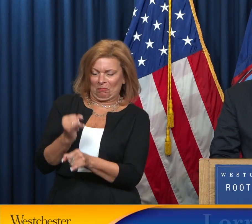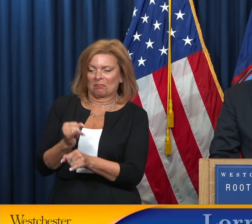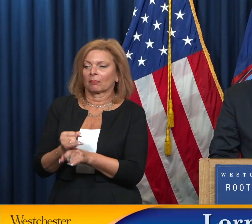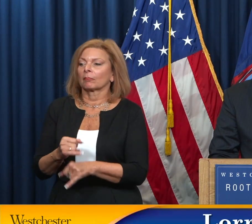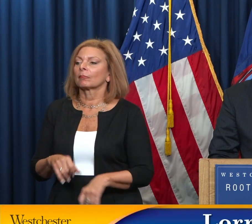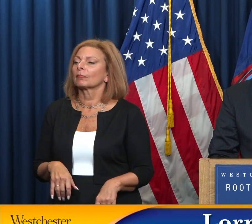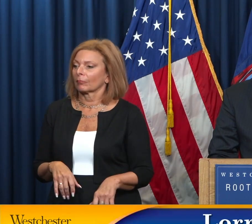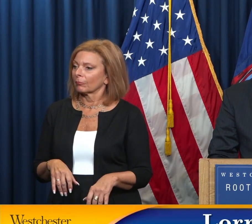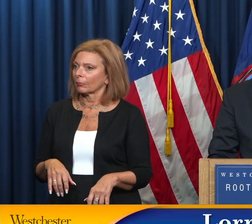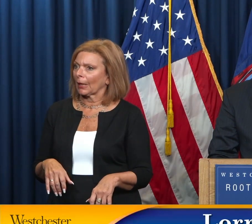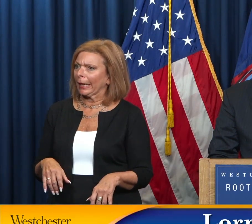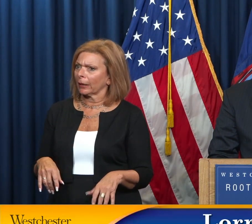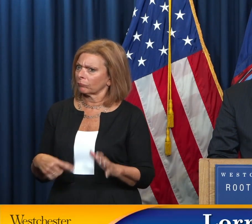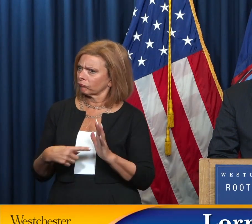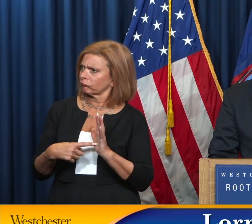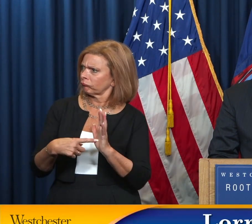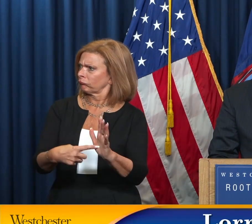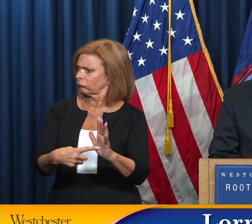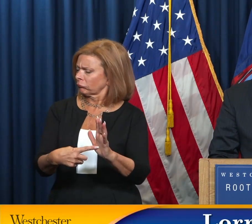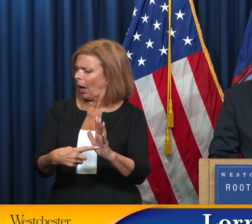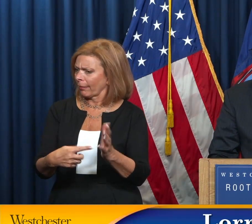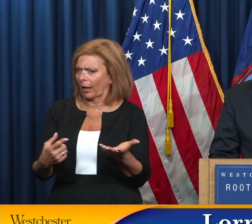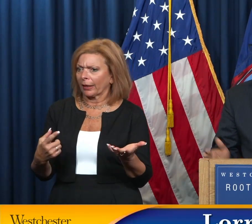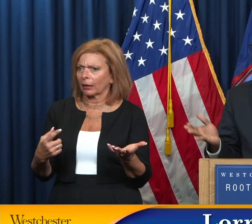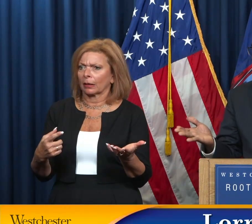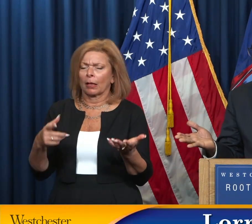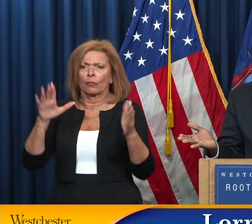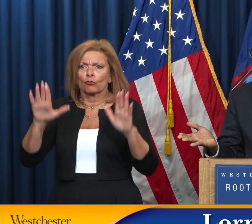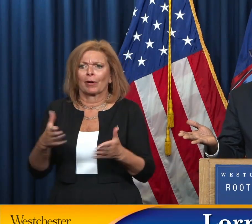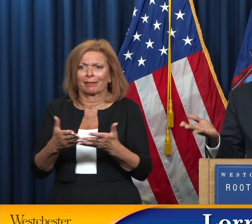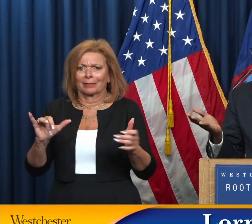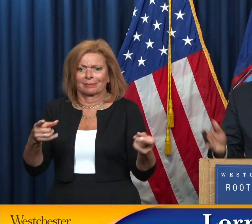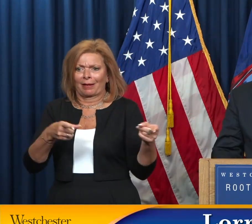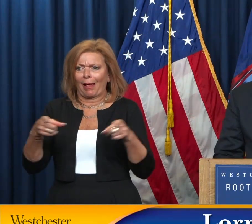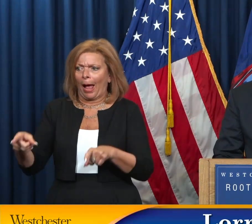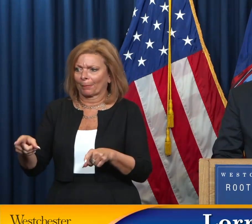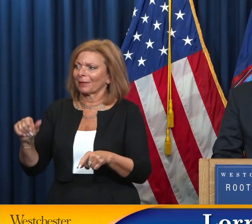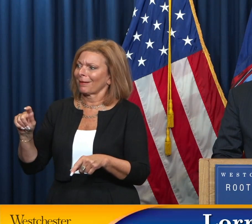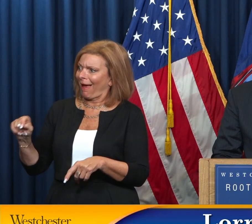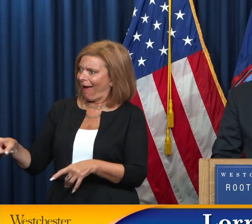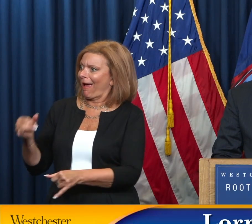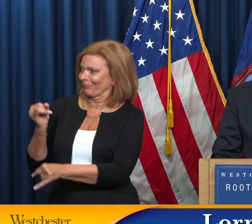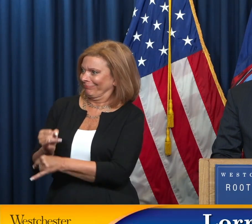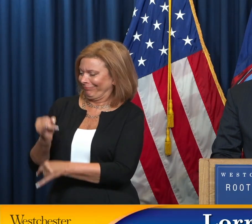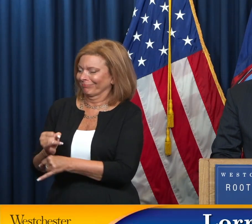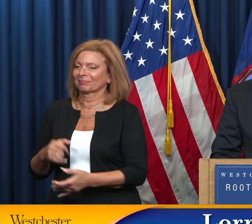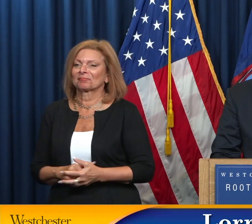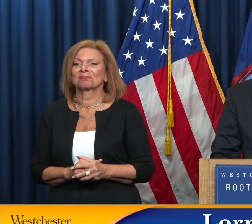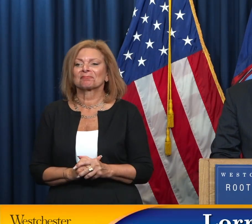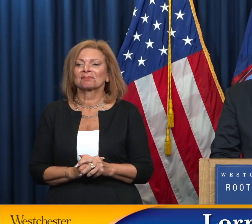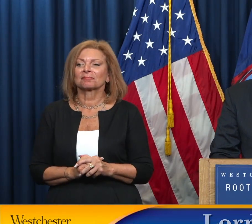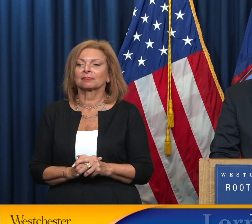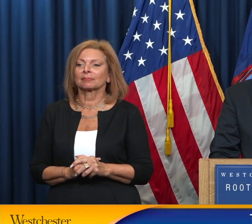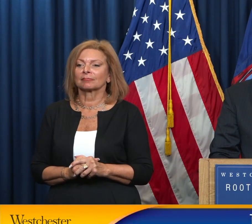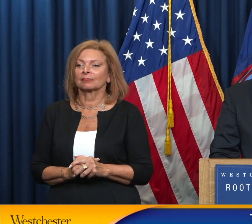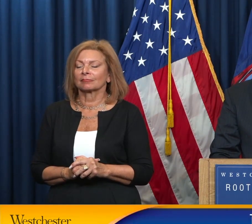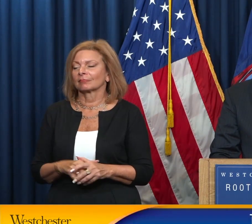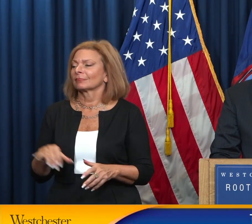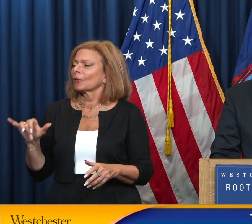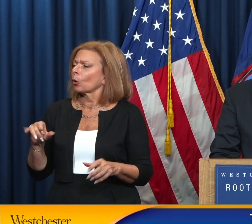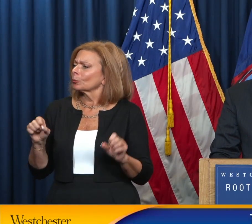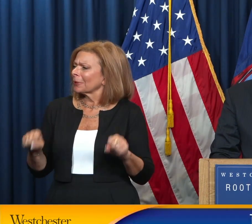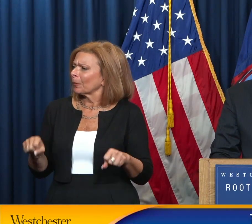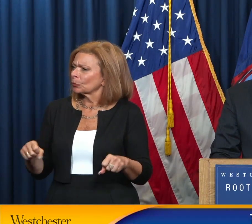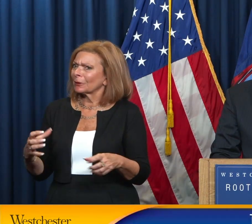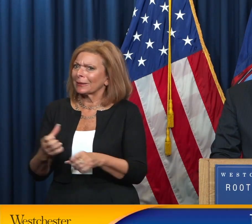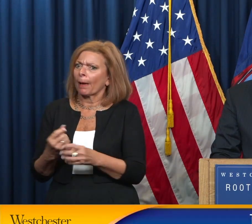the many, many great things that happened at the New York School for the Deaf, and to be able to get